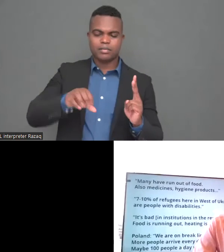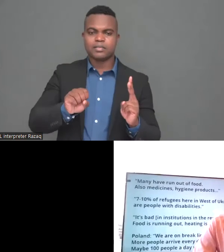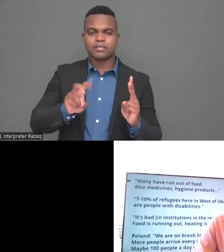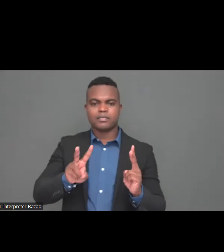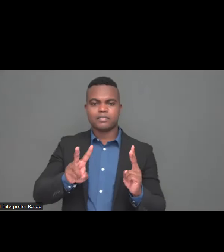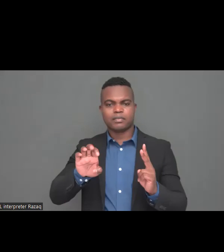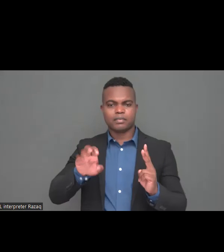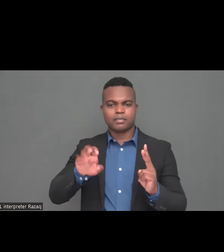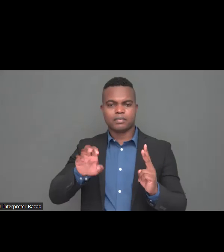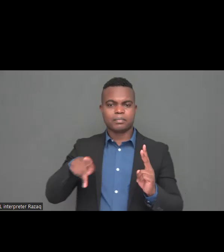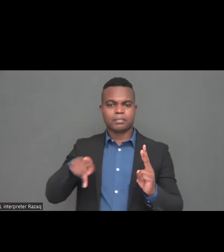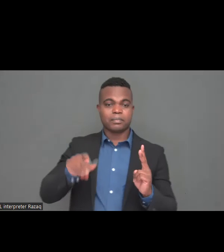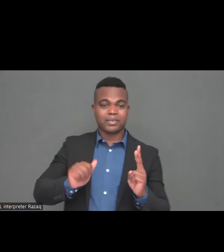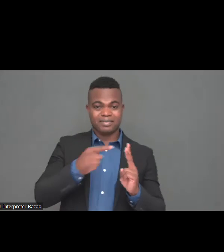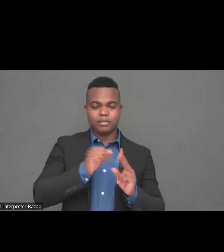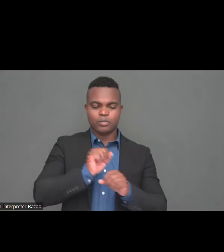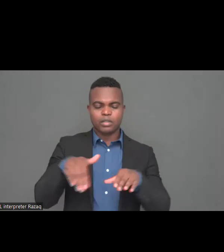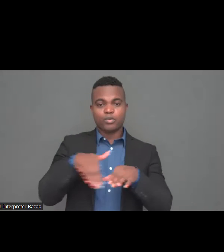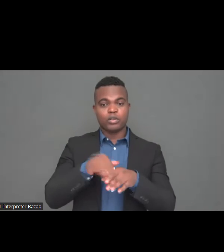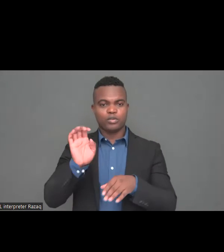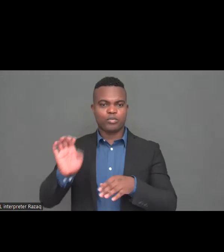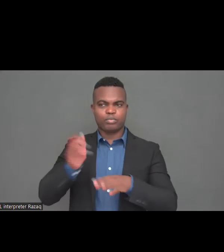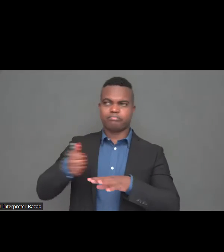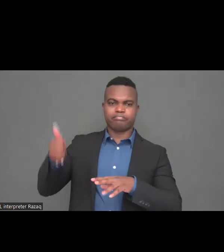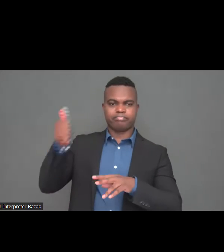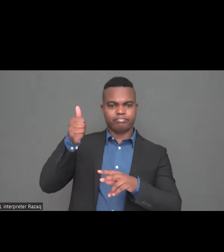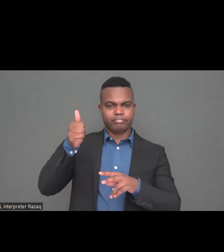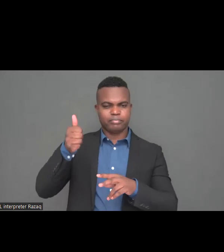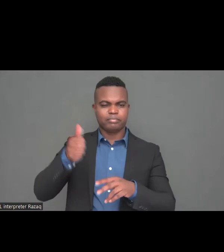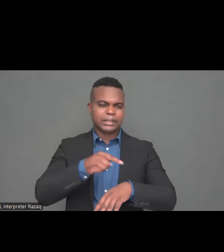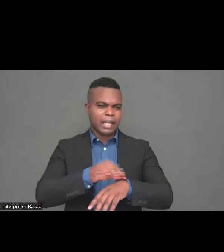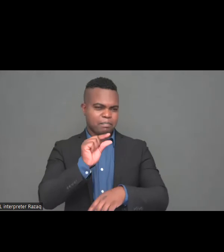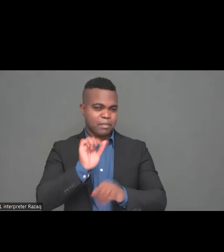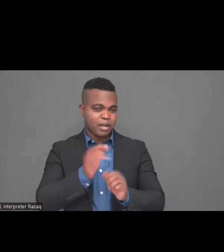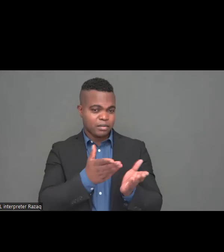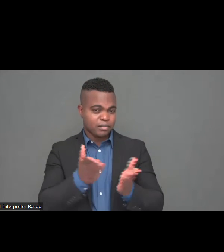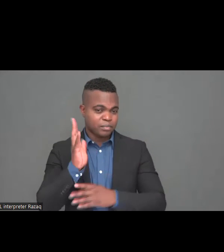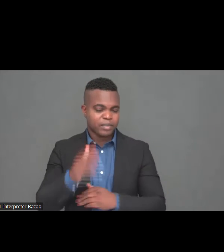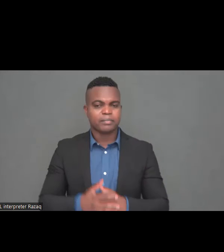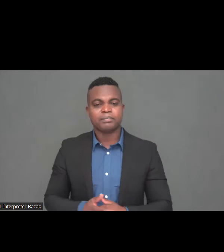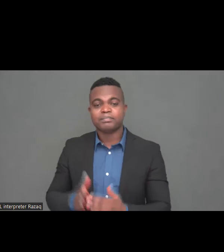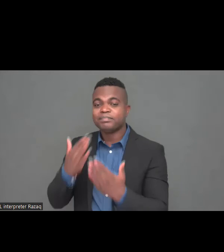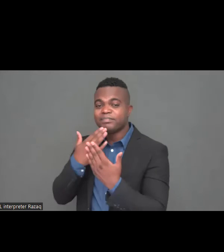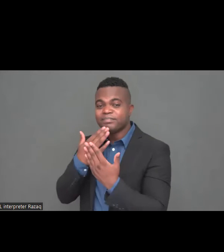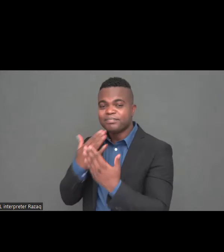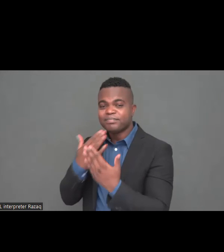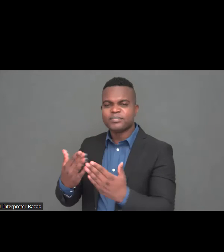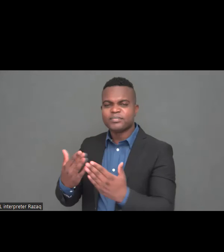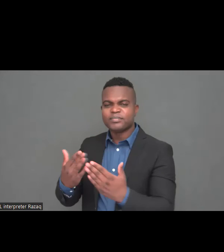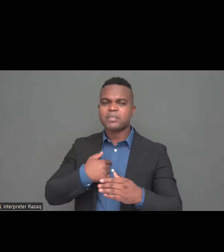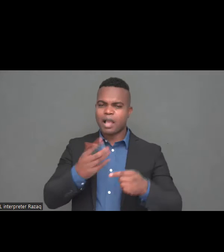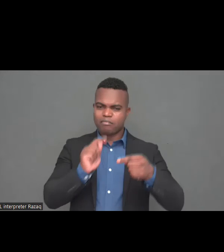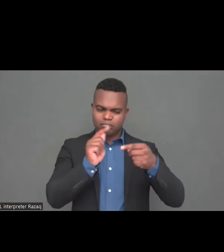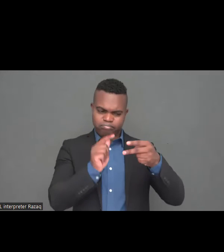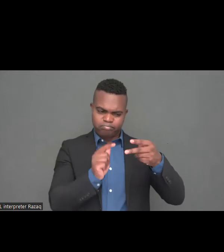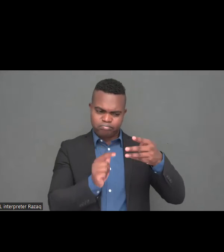to summarize the key points based on what inclusion Europe learns working with organizations such as